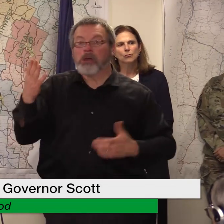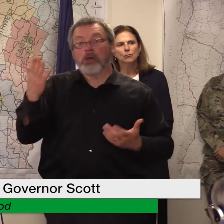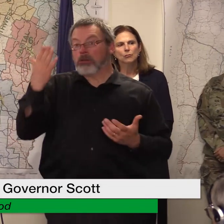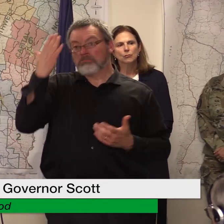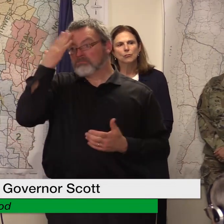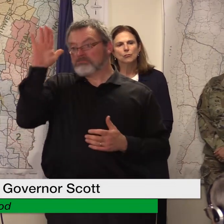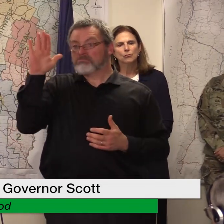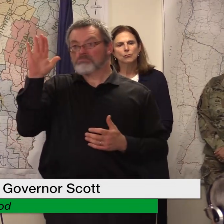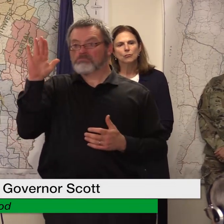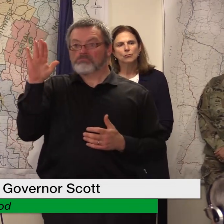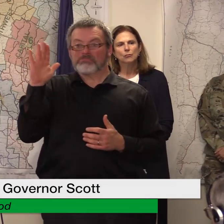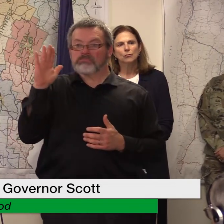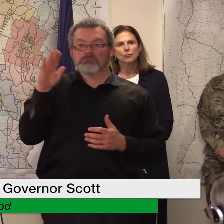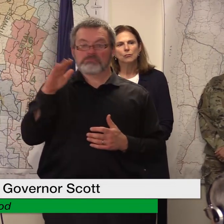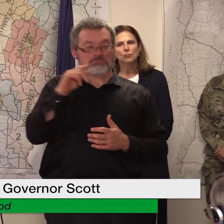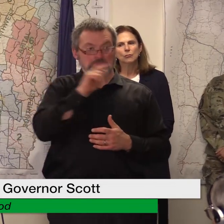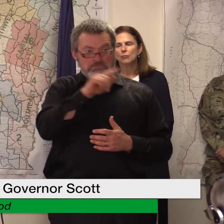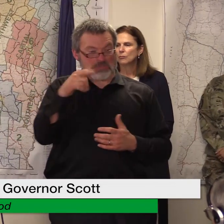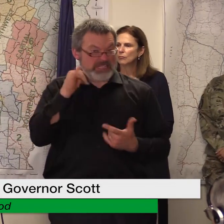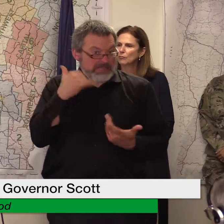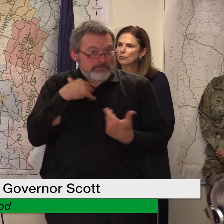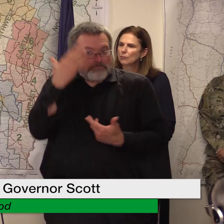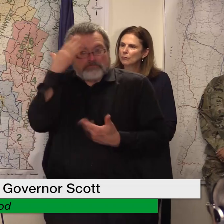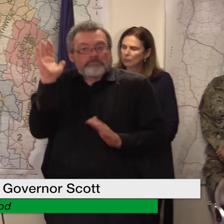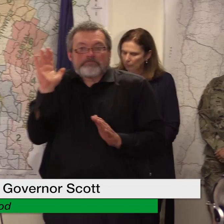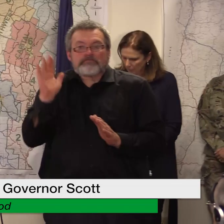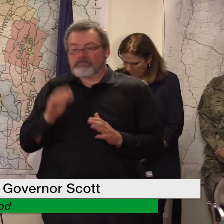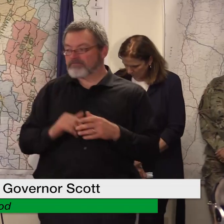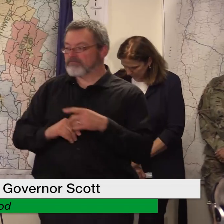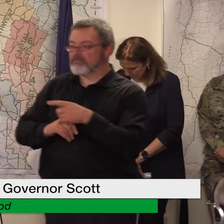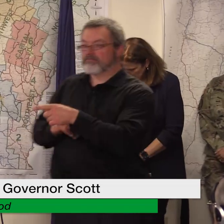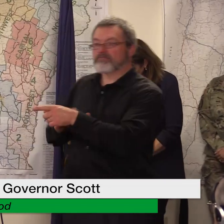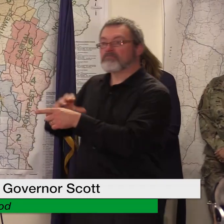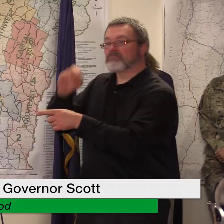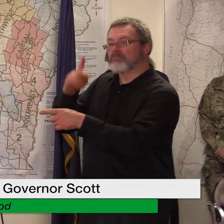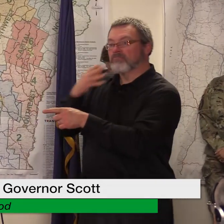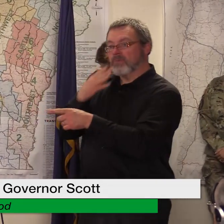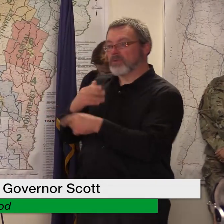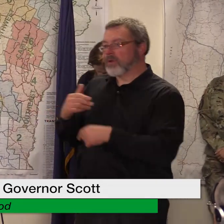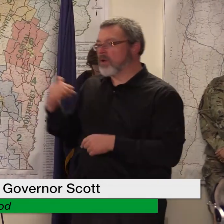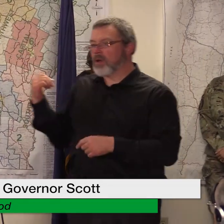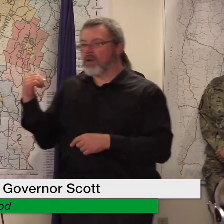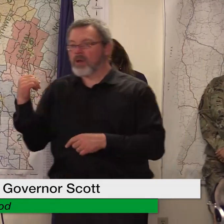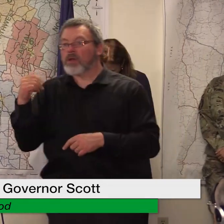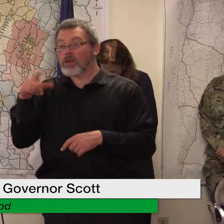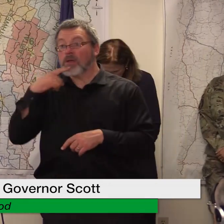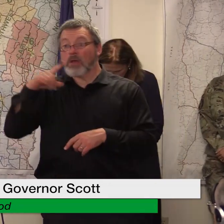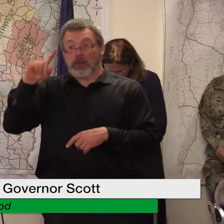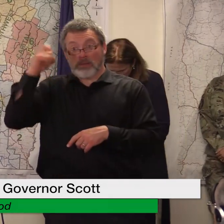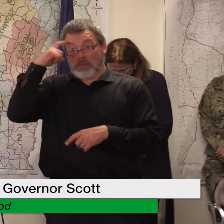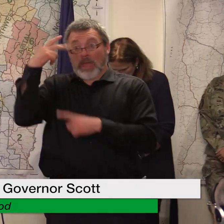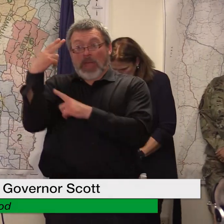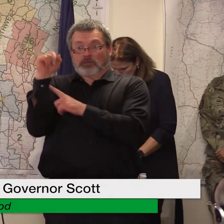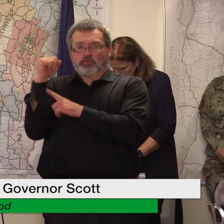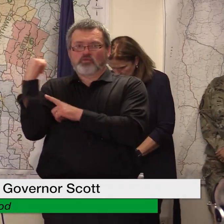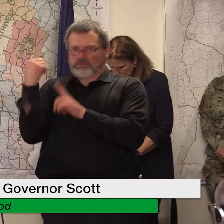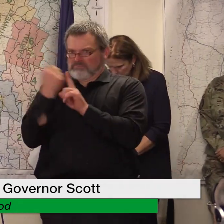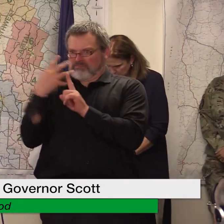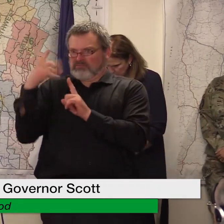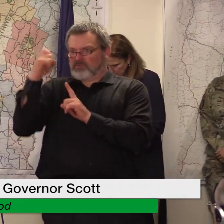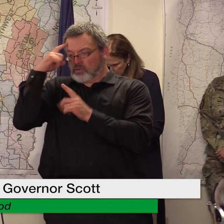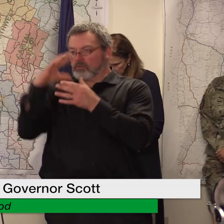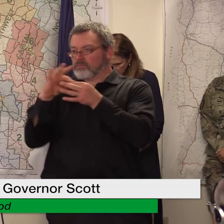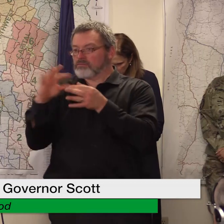majority or a number of schools yet uh for instance i saw montpelier high school they have a professional um